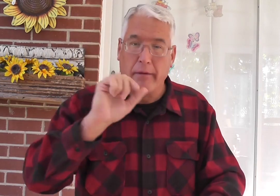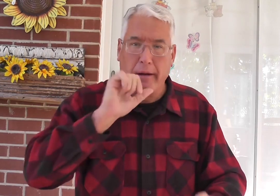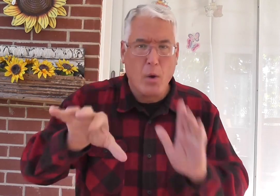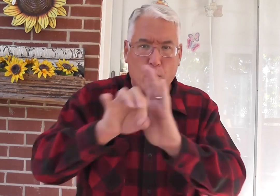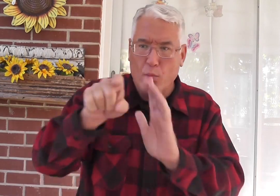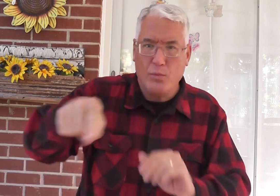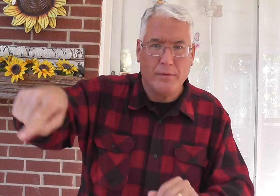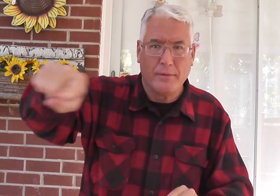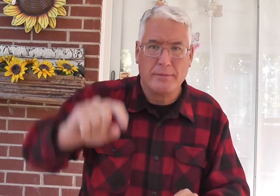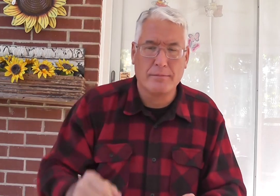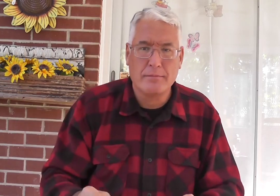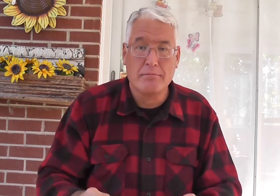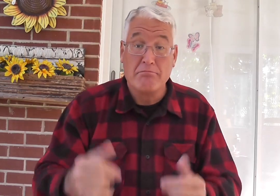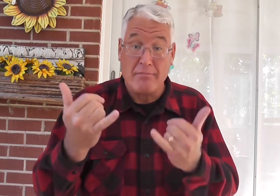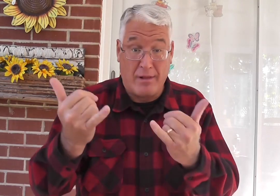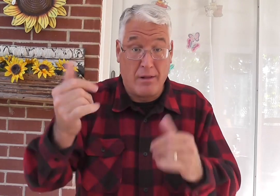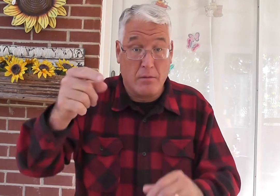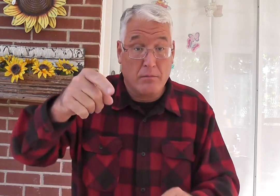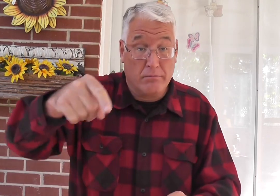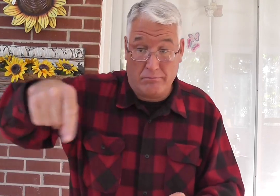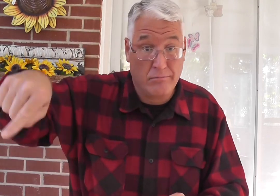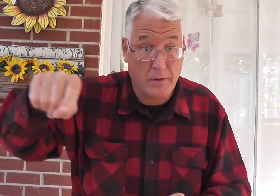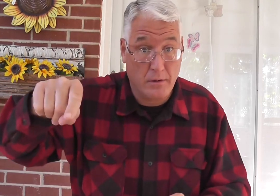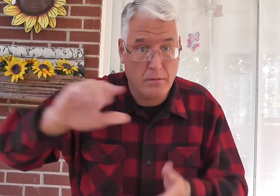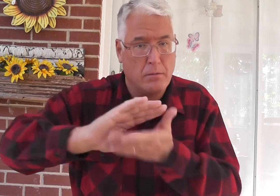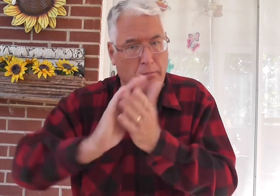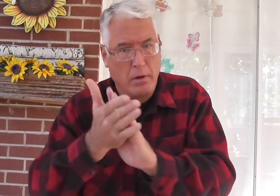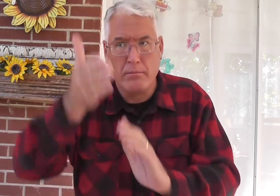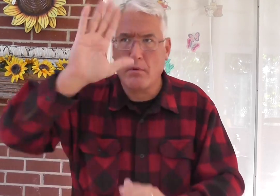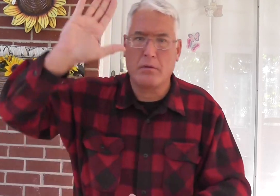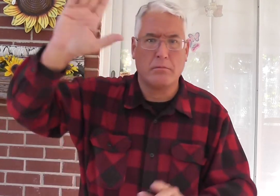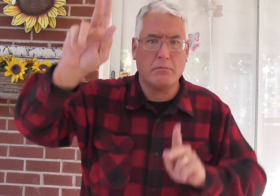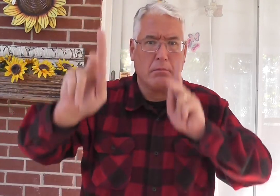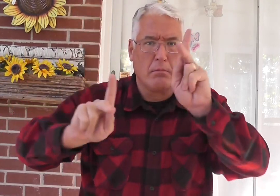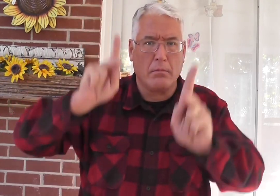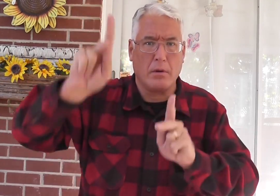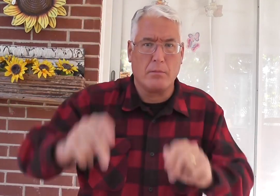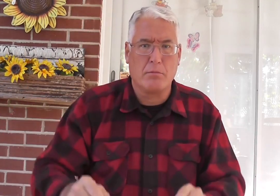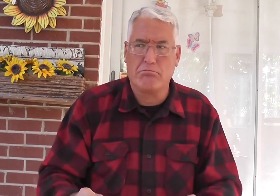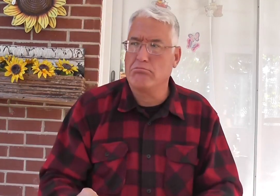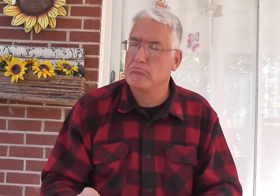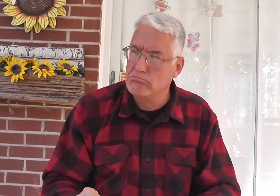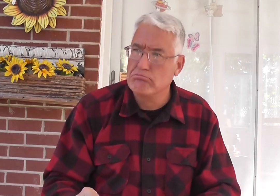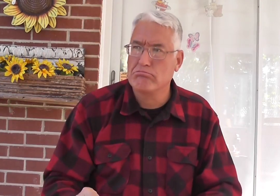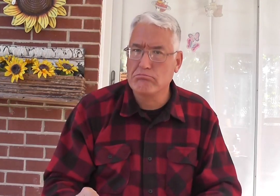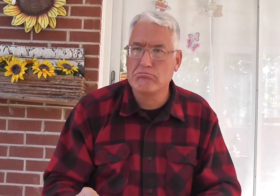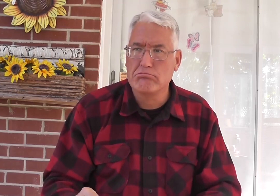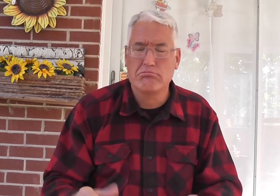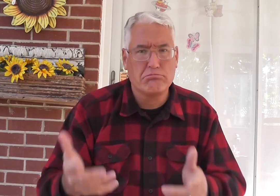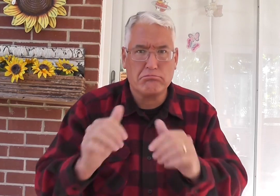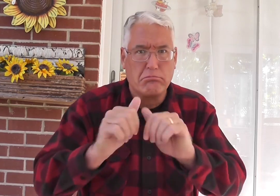as his people, not them. Now, they were becoming God's people. Hmm.